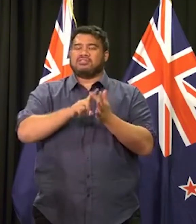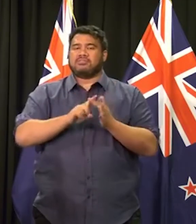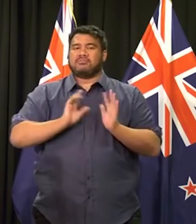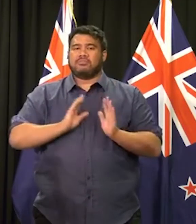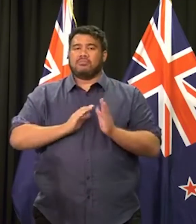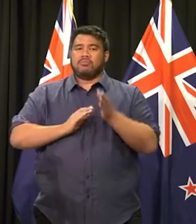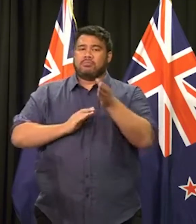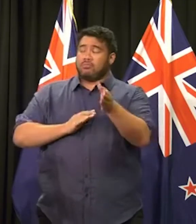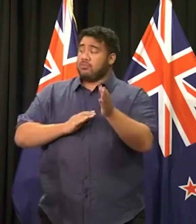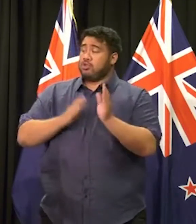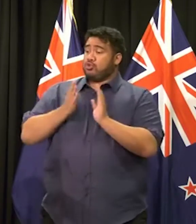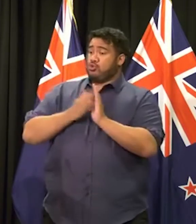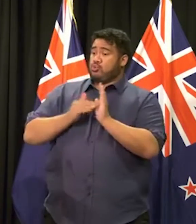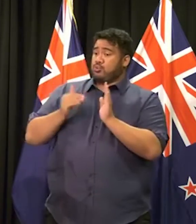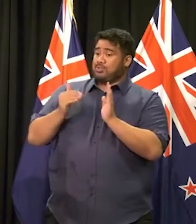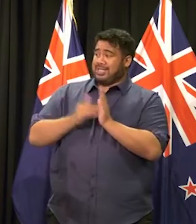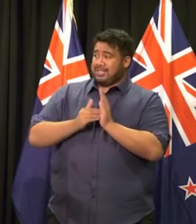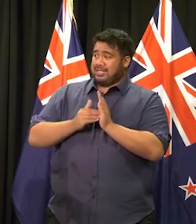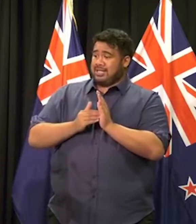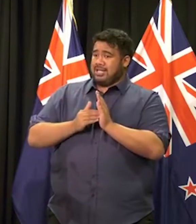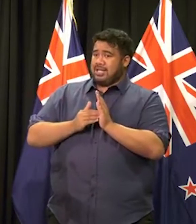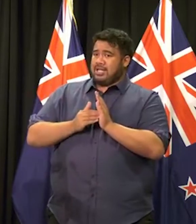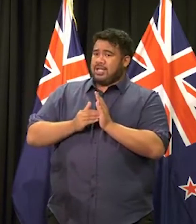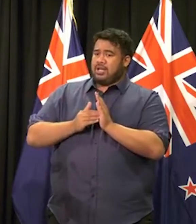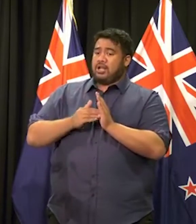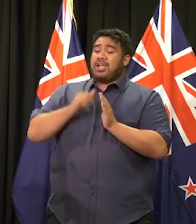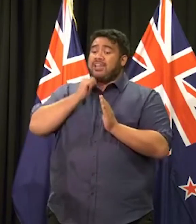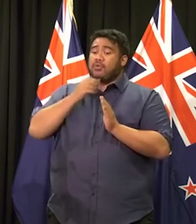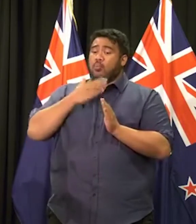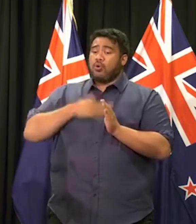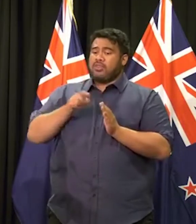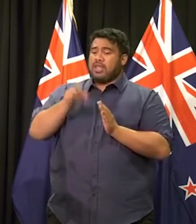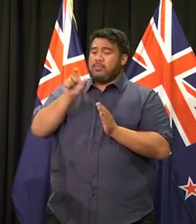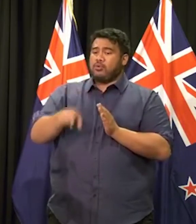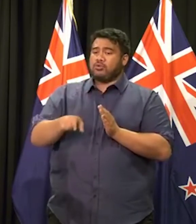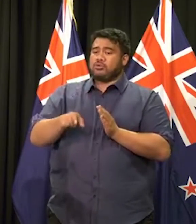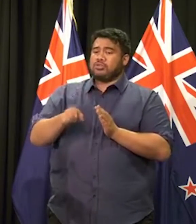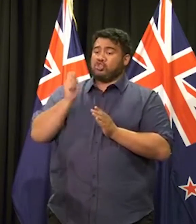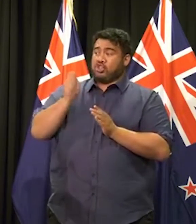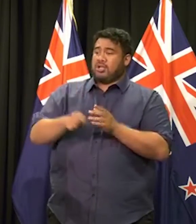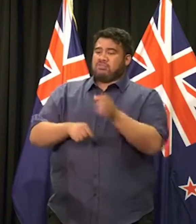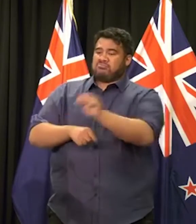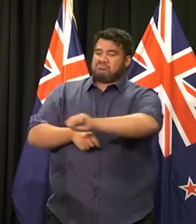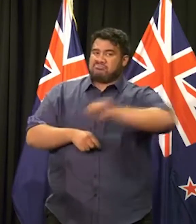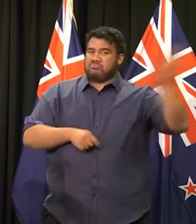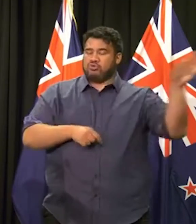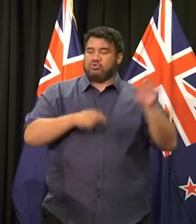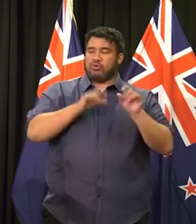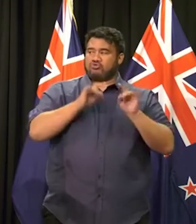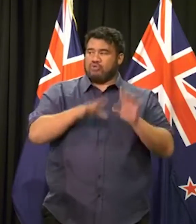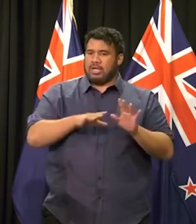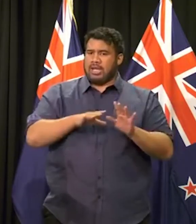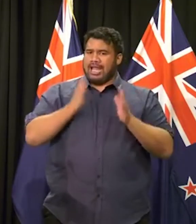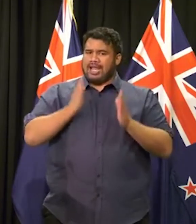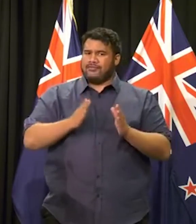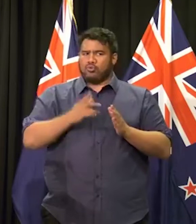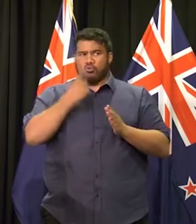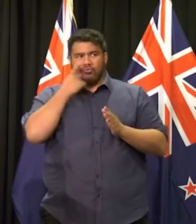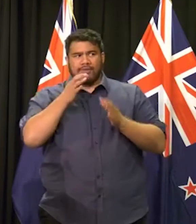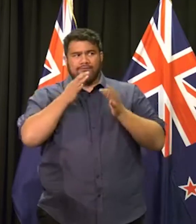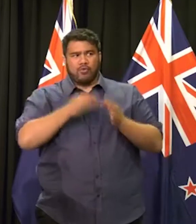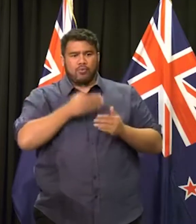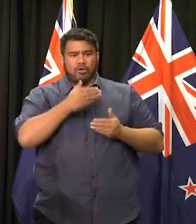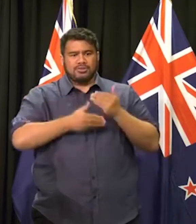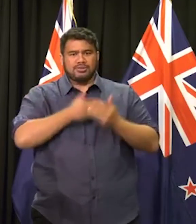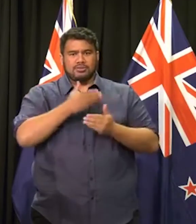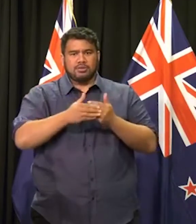Australia in order to deport the murder accused? Uh, look, there are some, um, legal complexities here, that's why I'm seeking some advice.